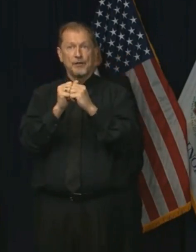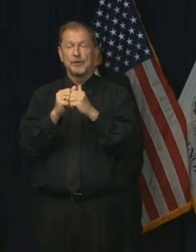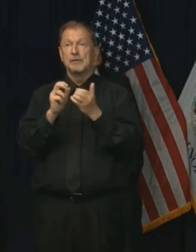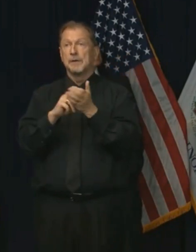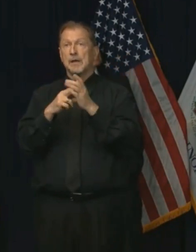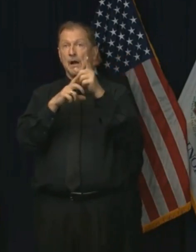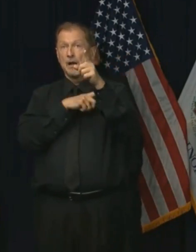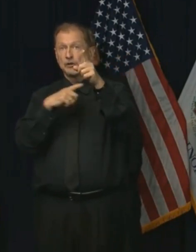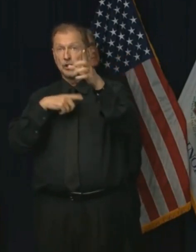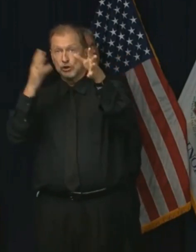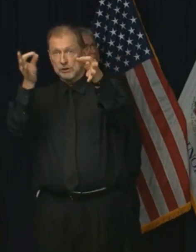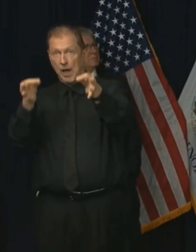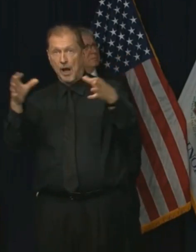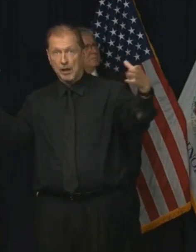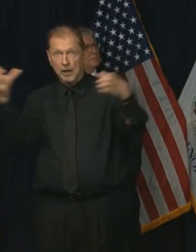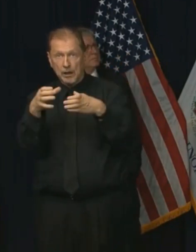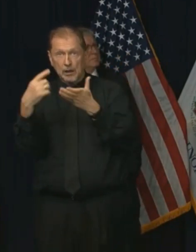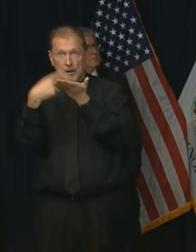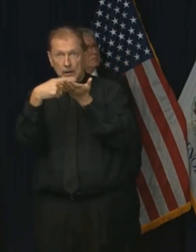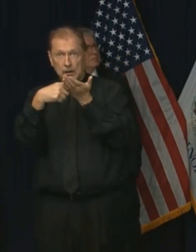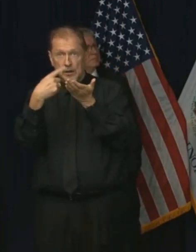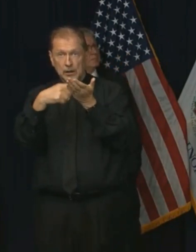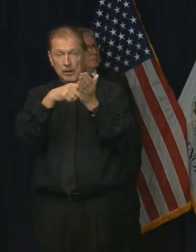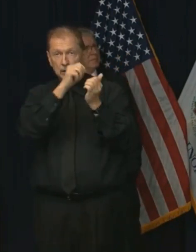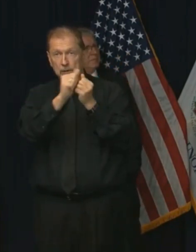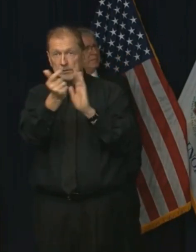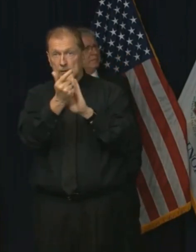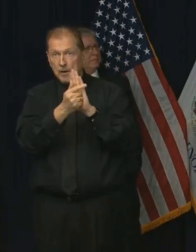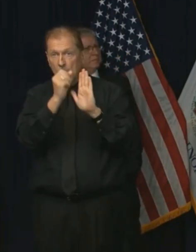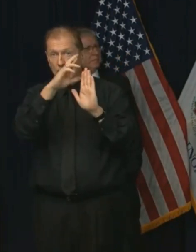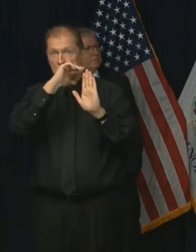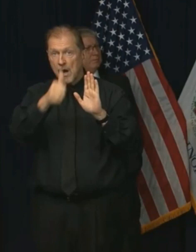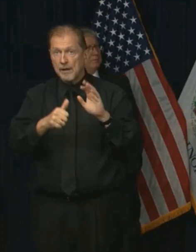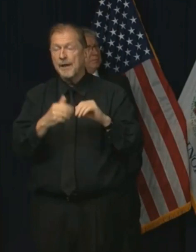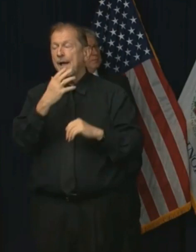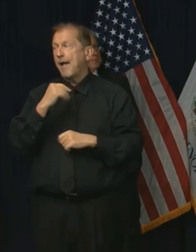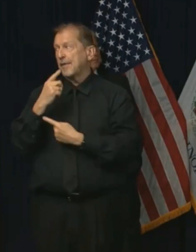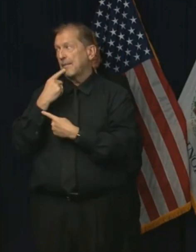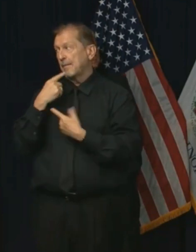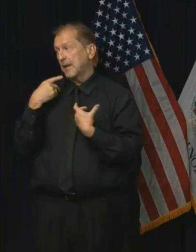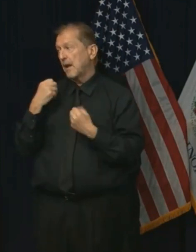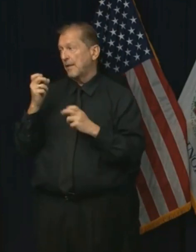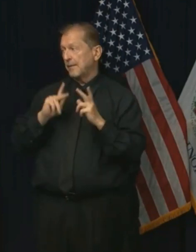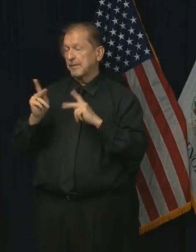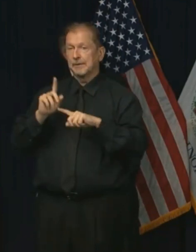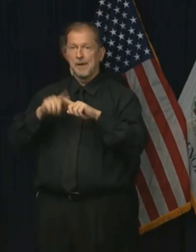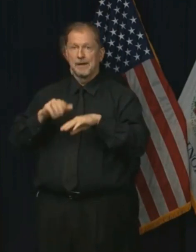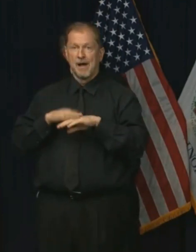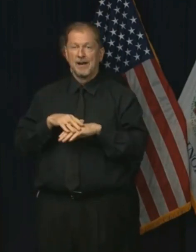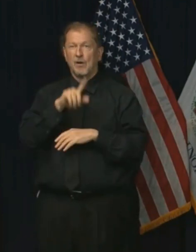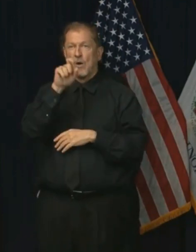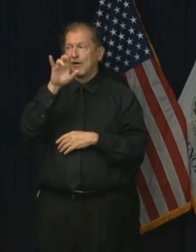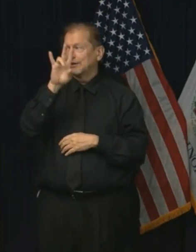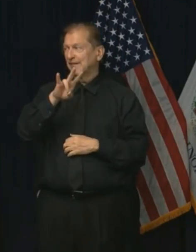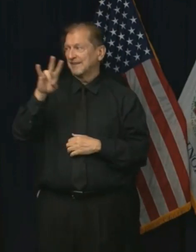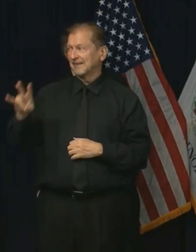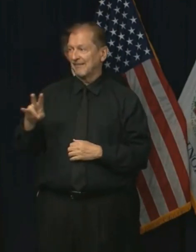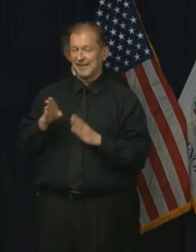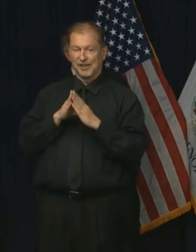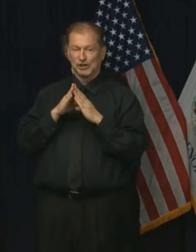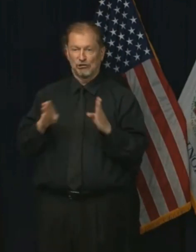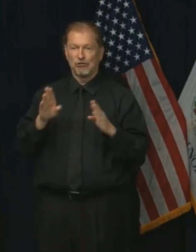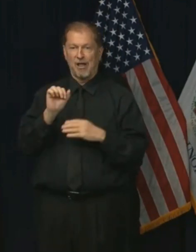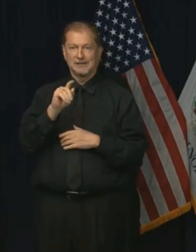made by the legislative leaders, along with our public health professionals, to determine how you get, you know, 177 general